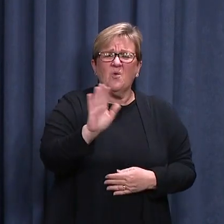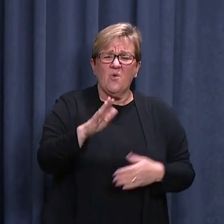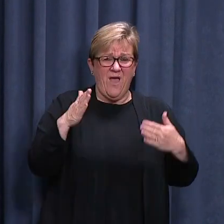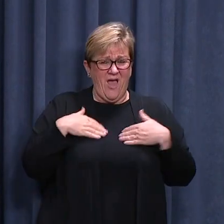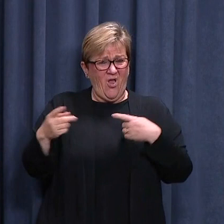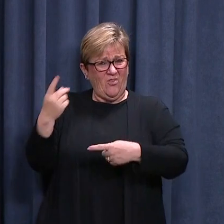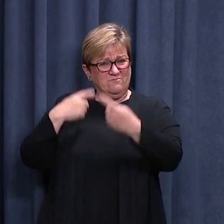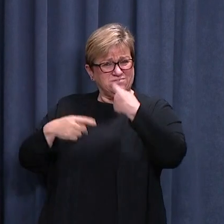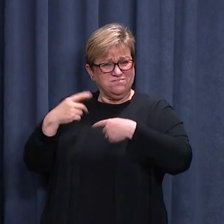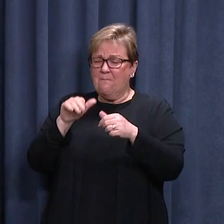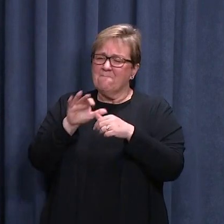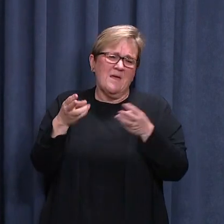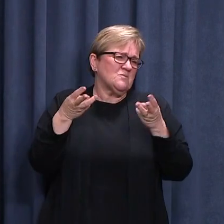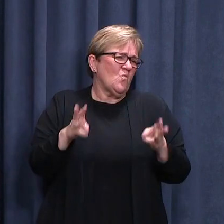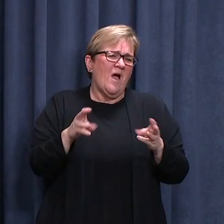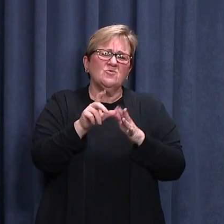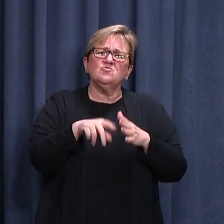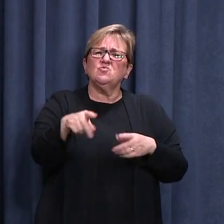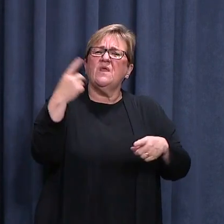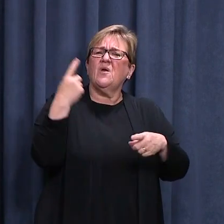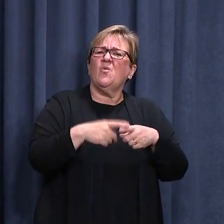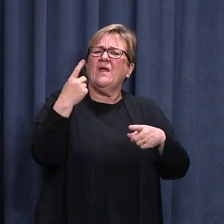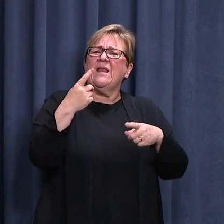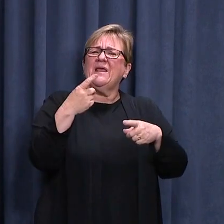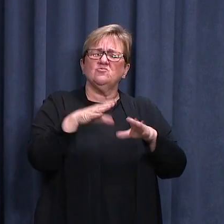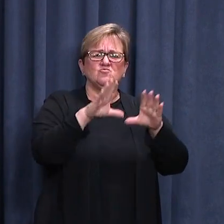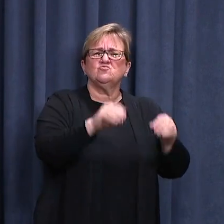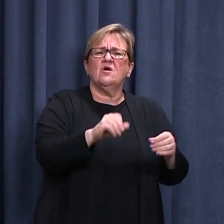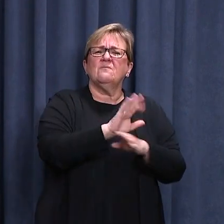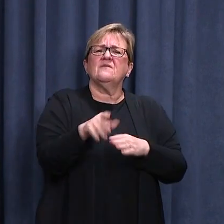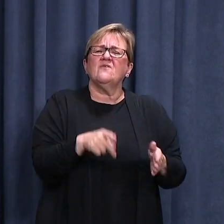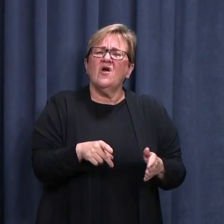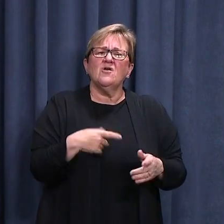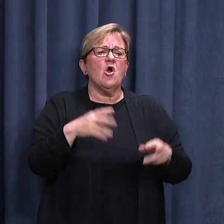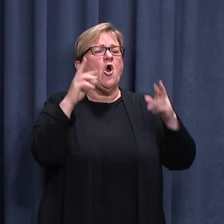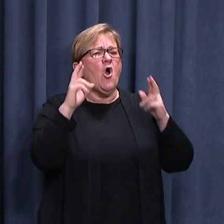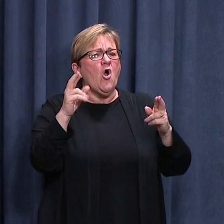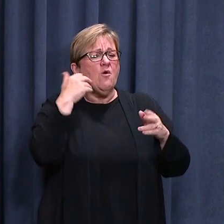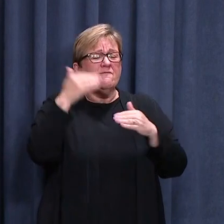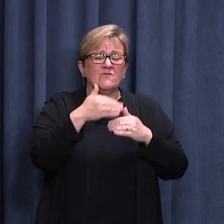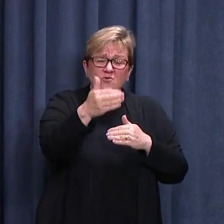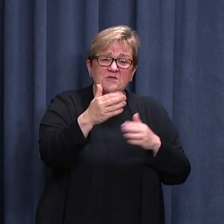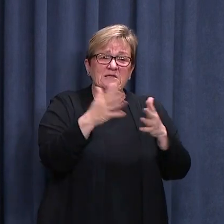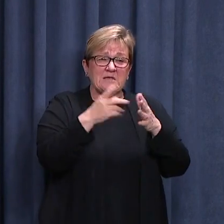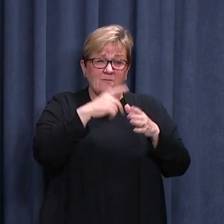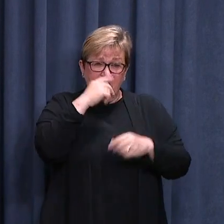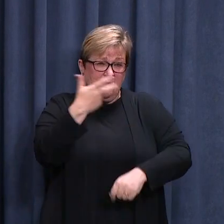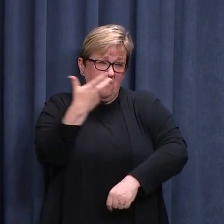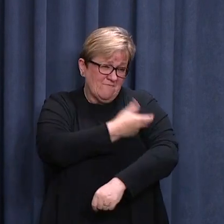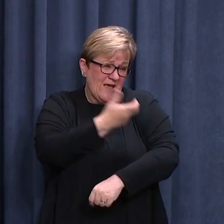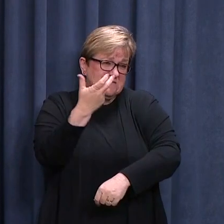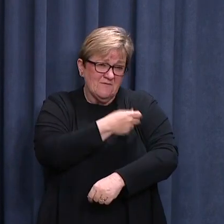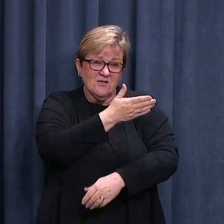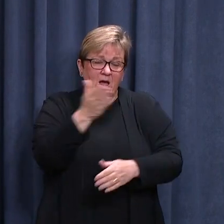way to handle the current situation as quickly and effectively as possible. And hopefully in the future, as more West Australians get vaccinated,